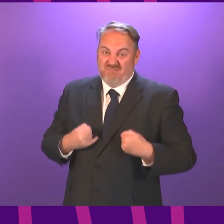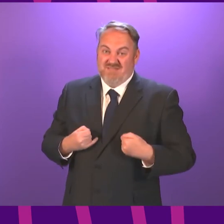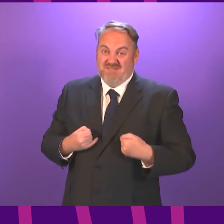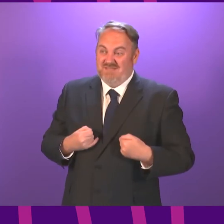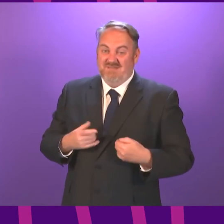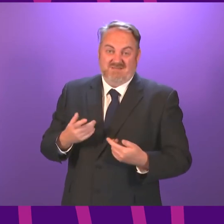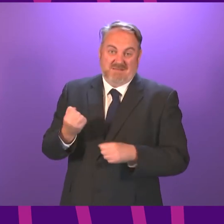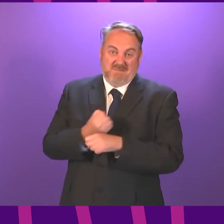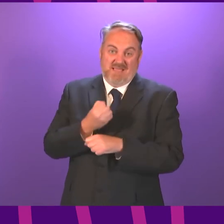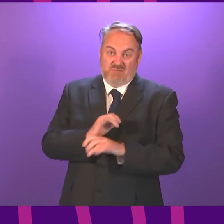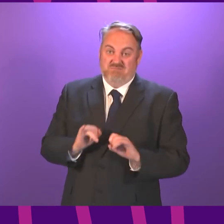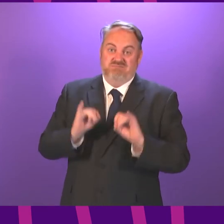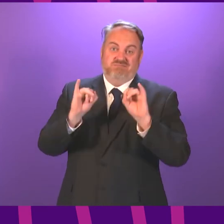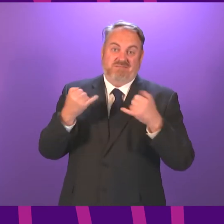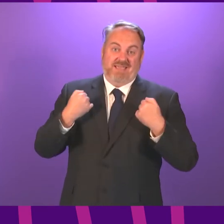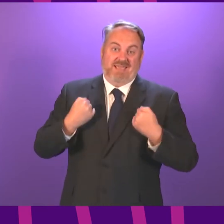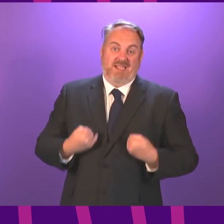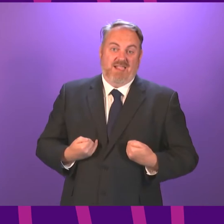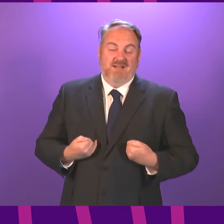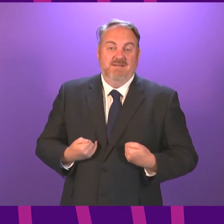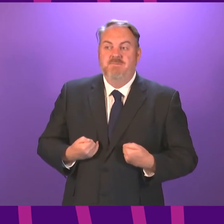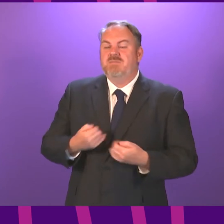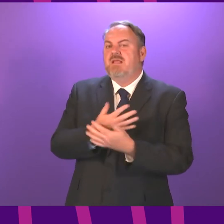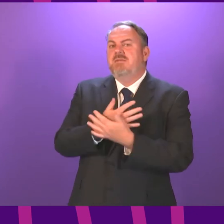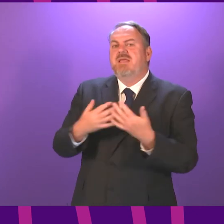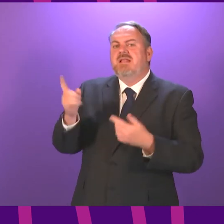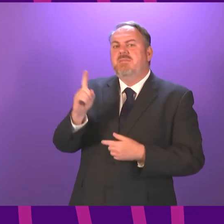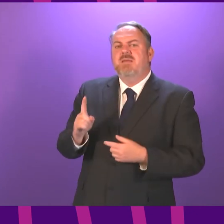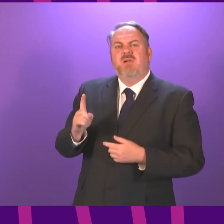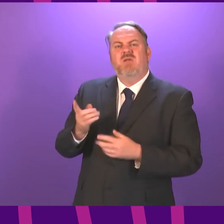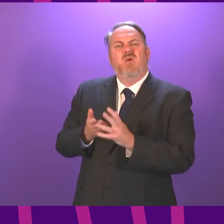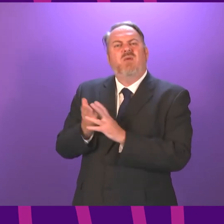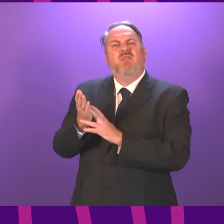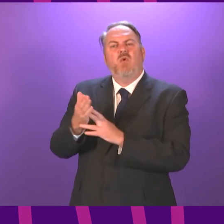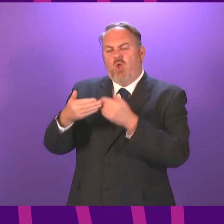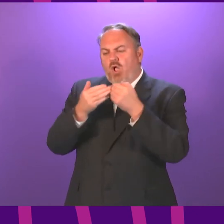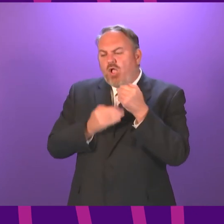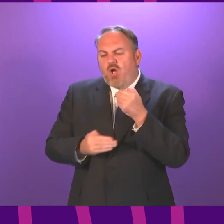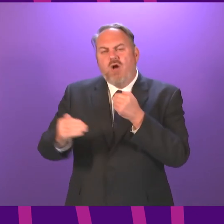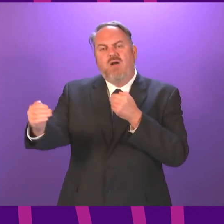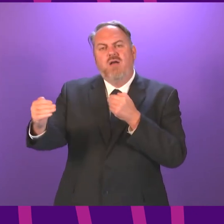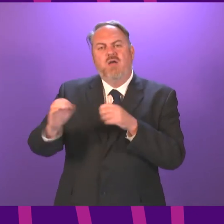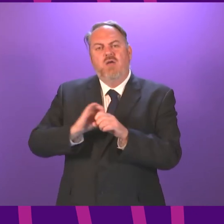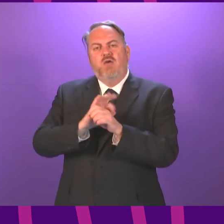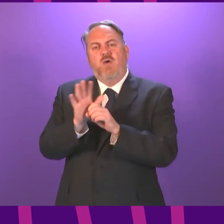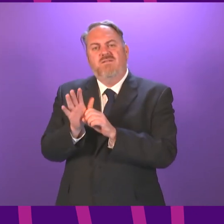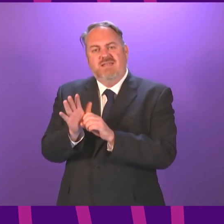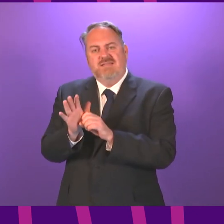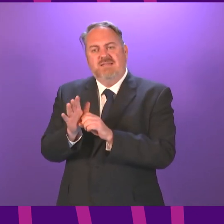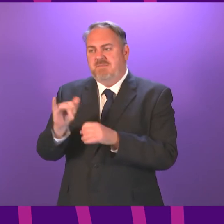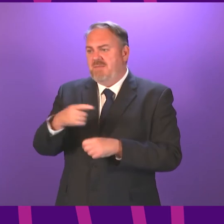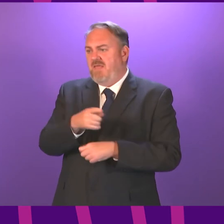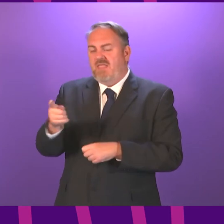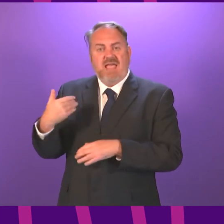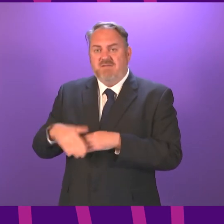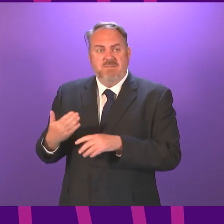And, of course, in some cases, those who suffer from long COVID, for example, you can be seriously ill without ever having to go to